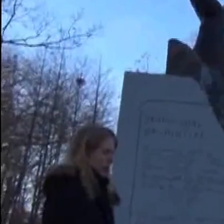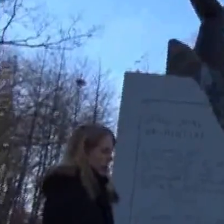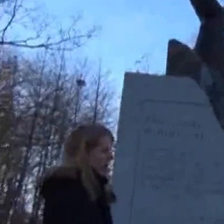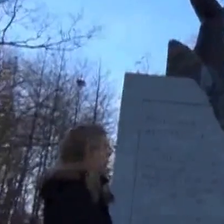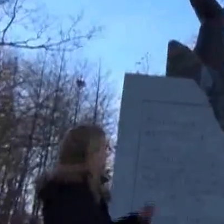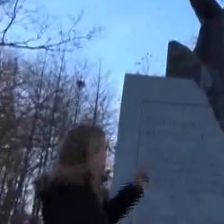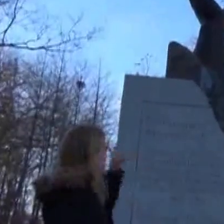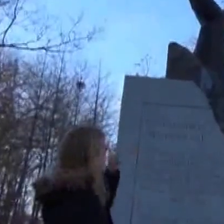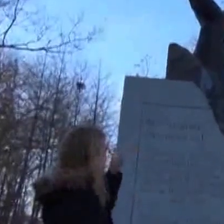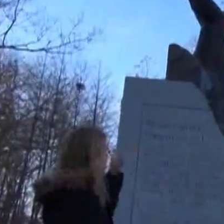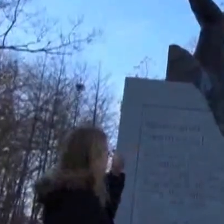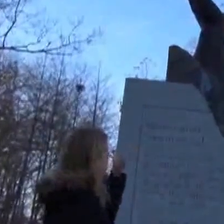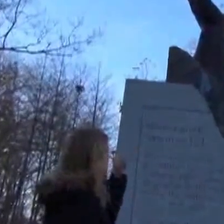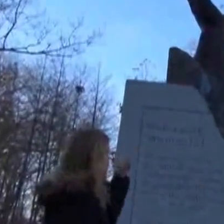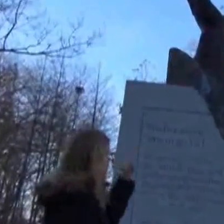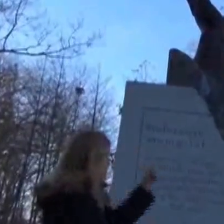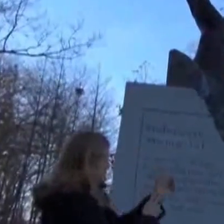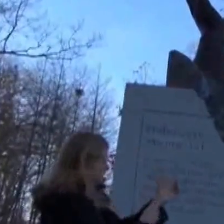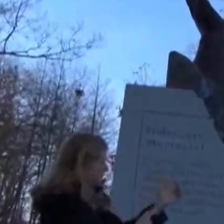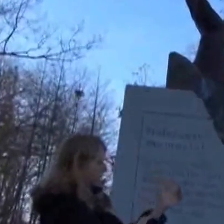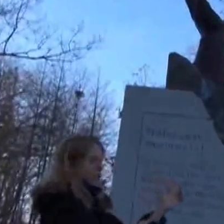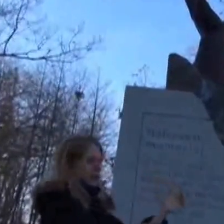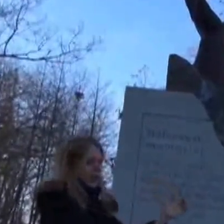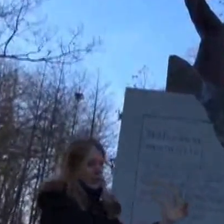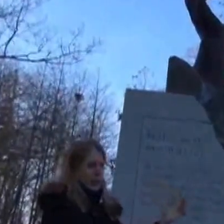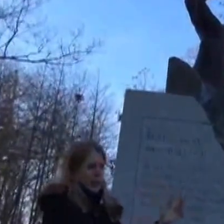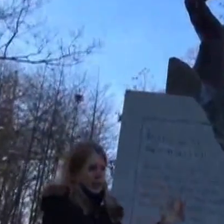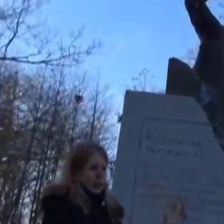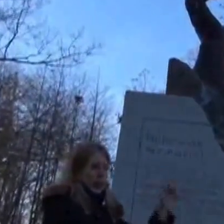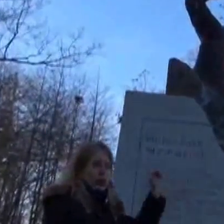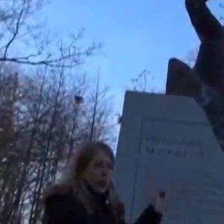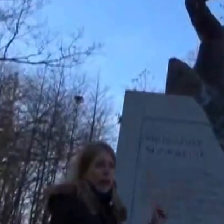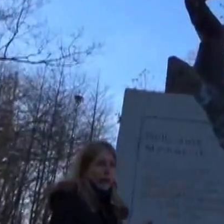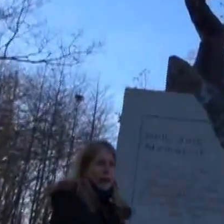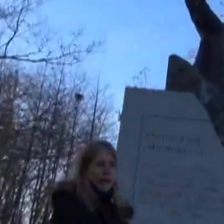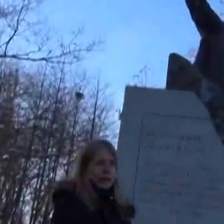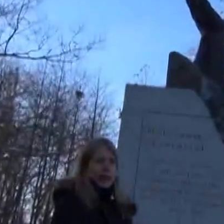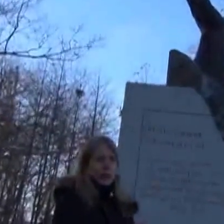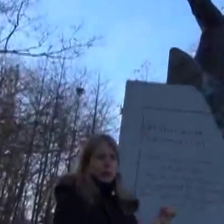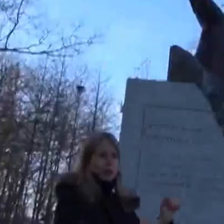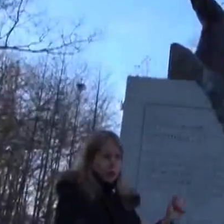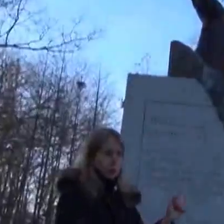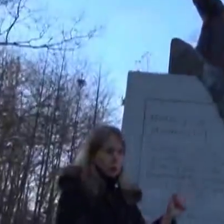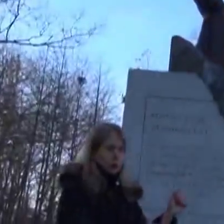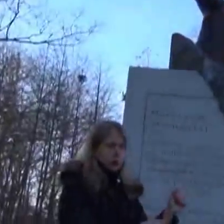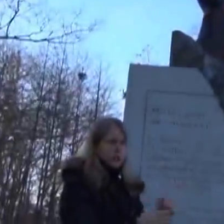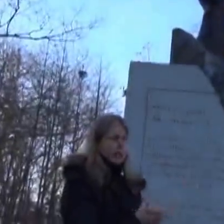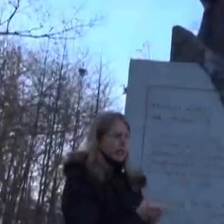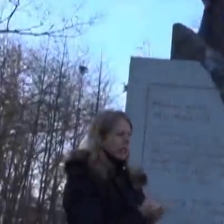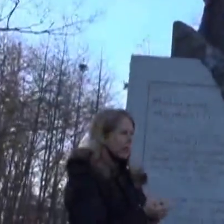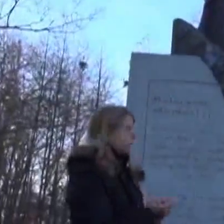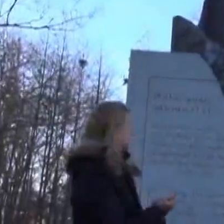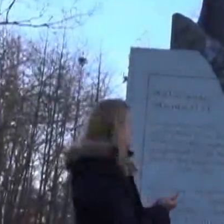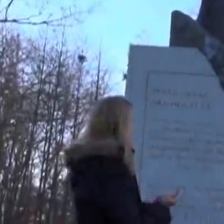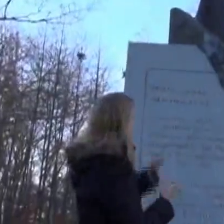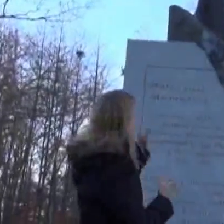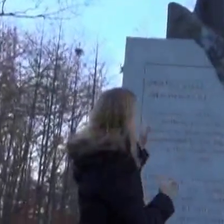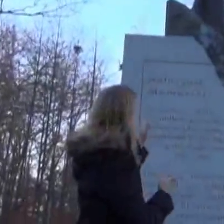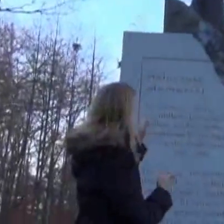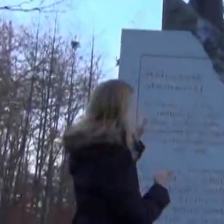um, so you see that those are eight Landau's numbers. And so, I've always been